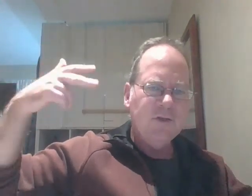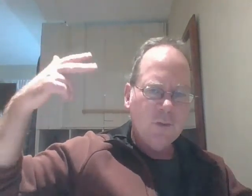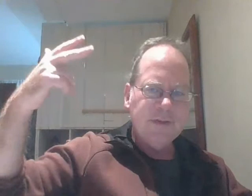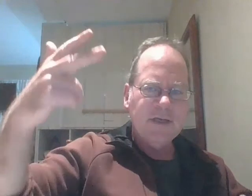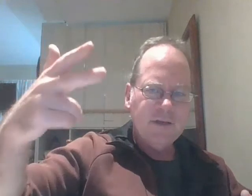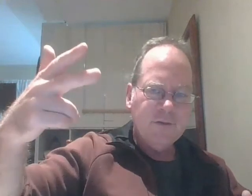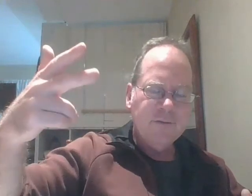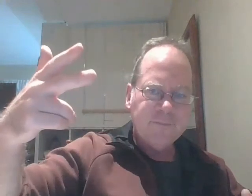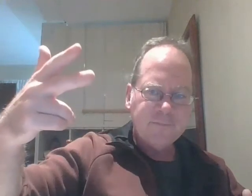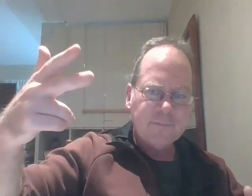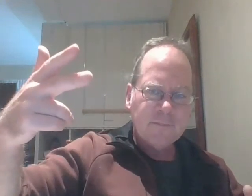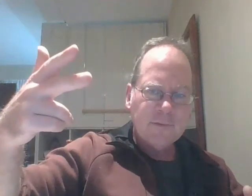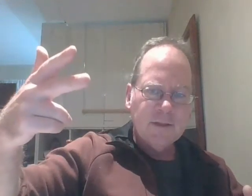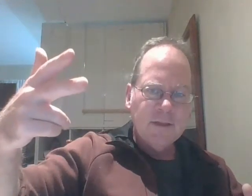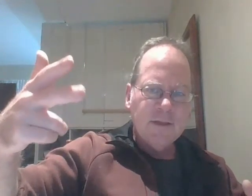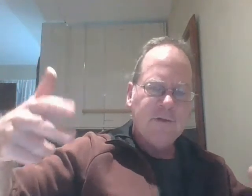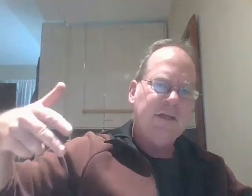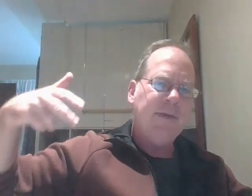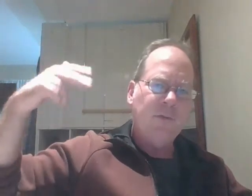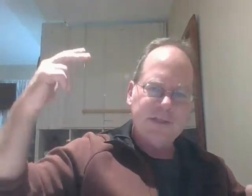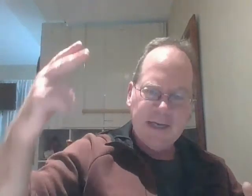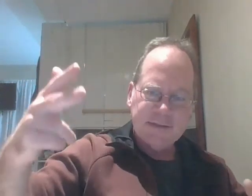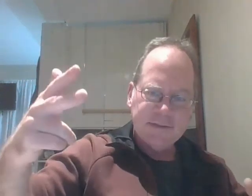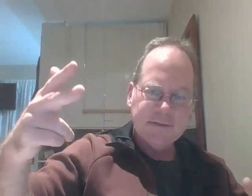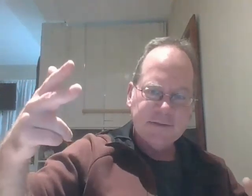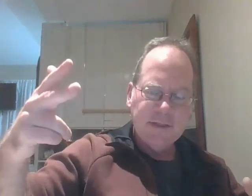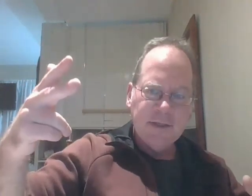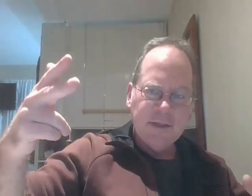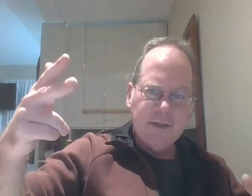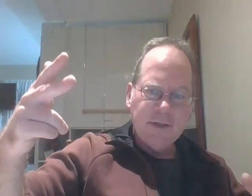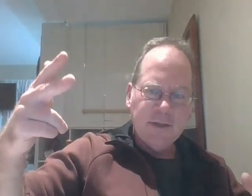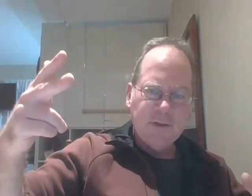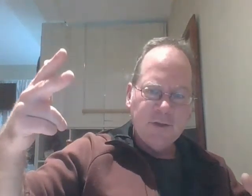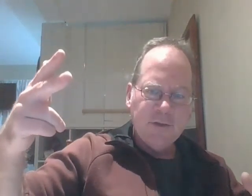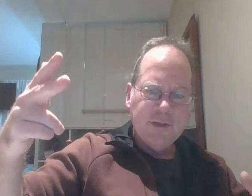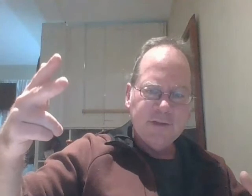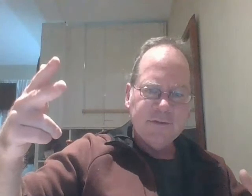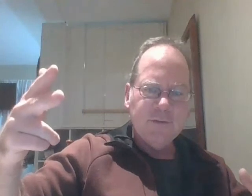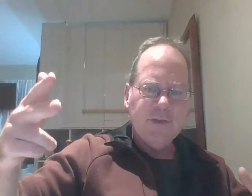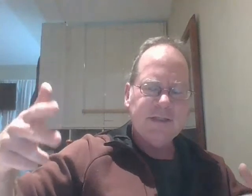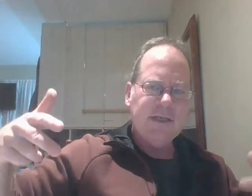what we tell you you need to pay more taxes you need to accept the